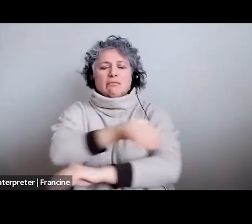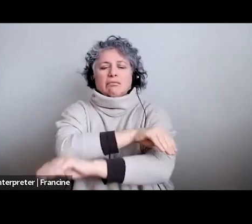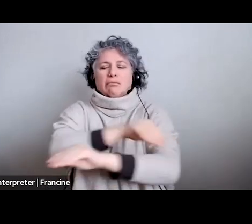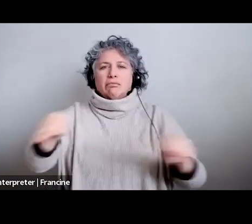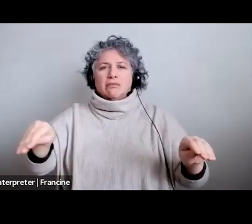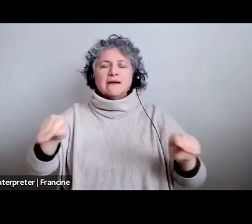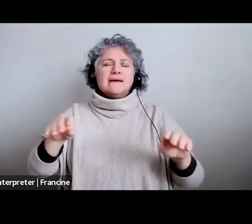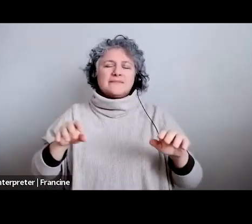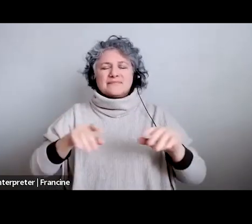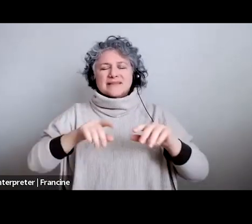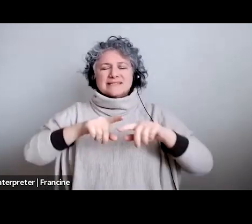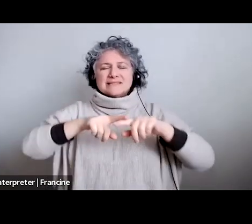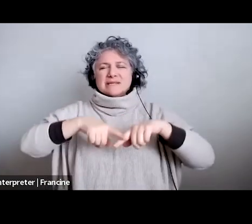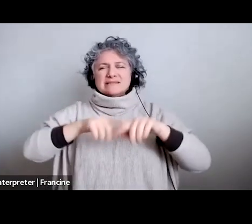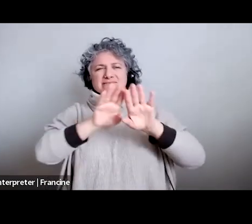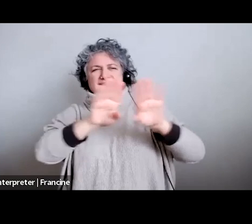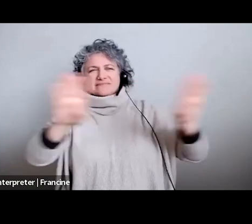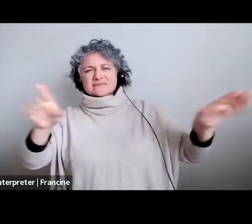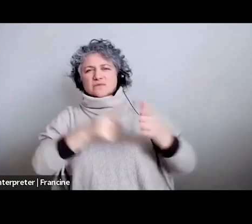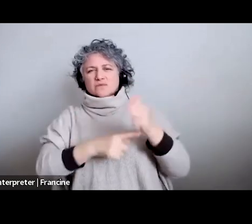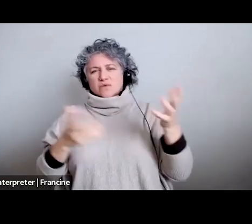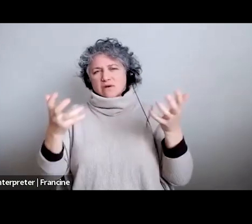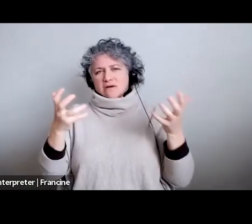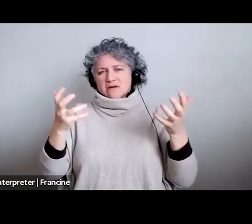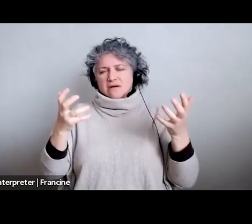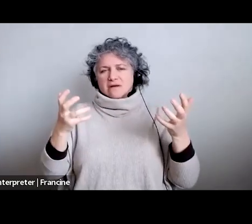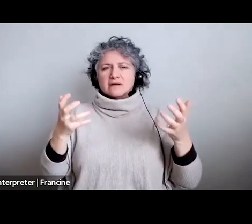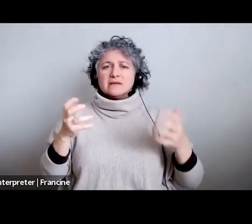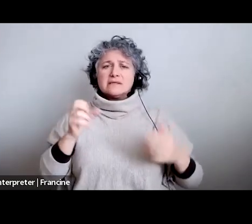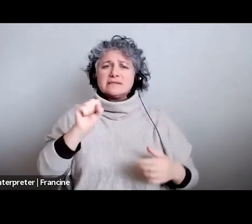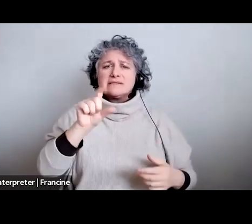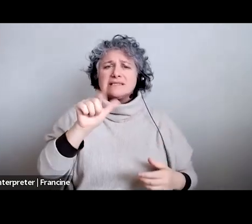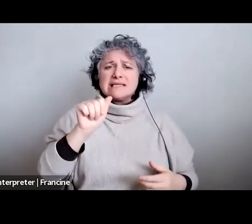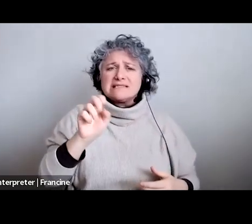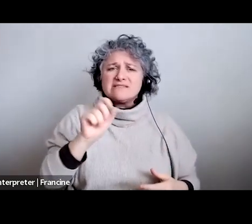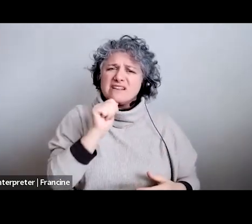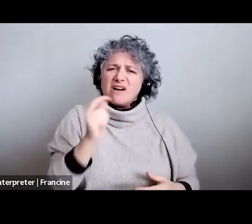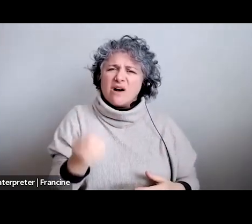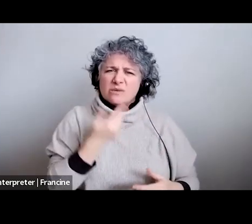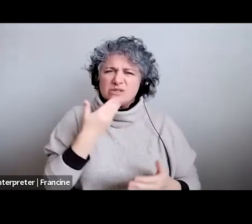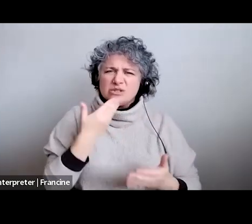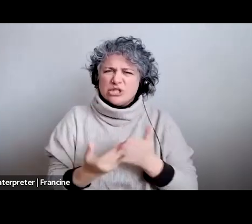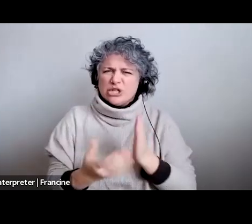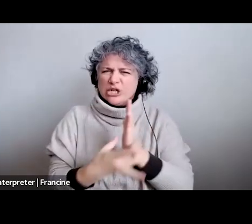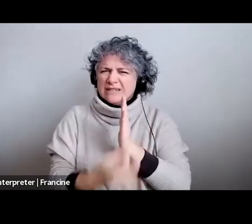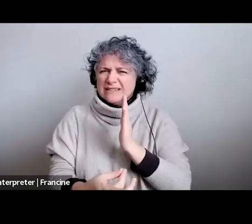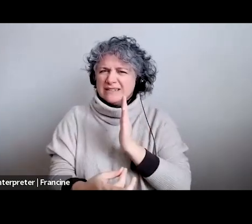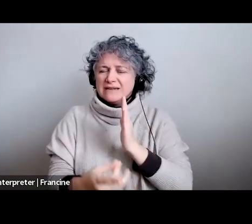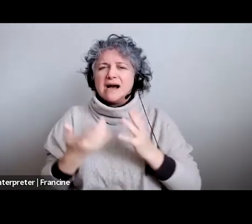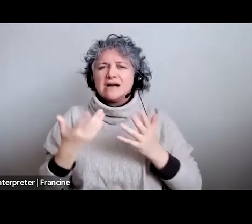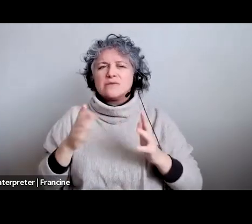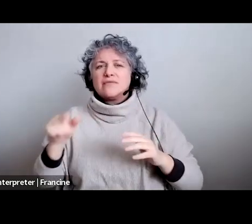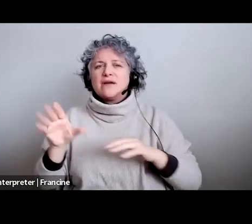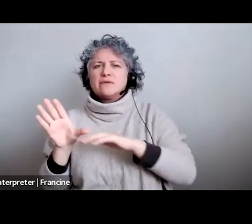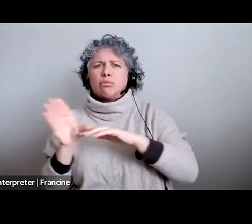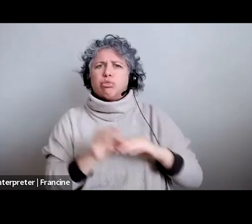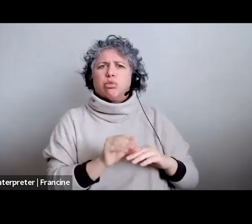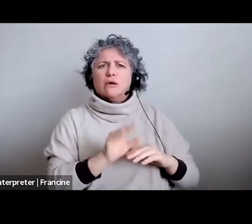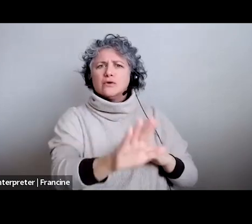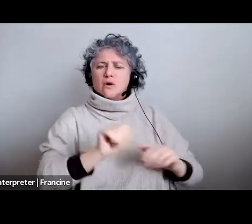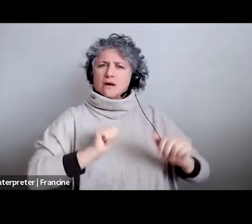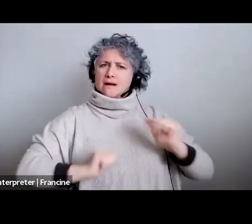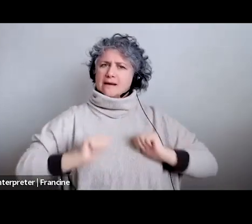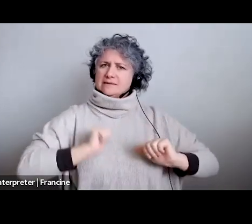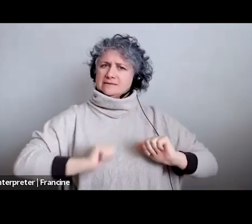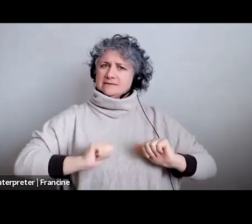know it's going to be because the slate isn't always good and and i don't want it to be to take away i want them to see the acting